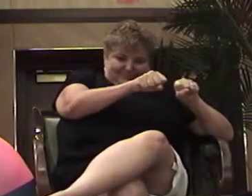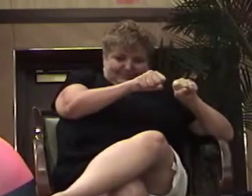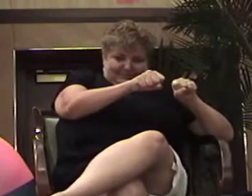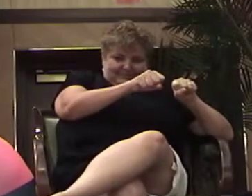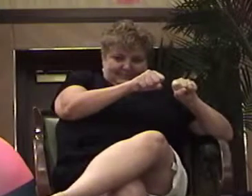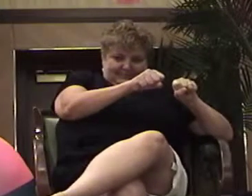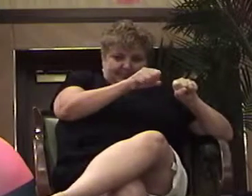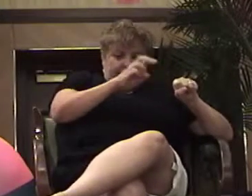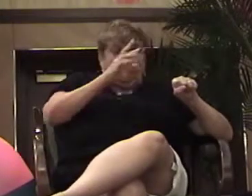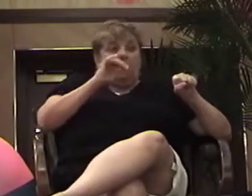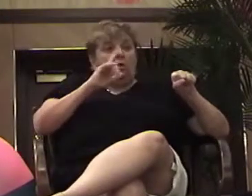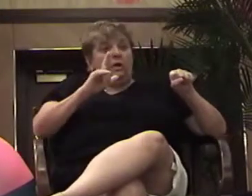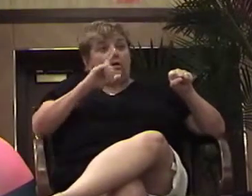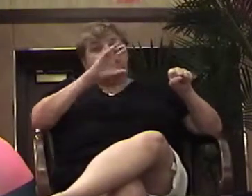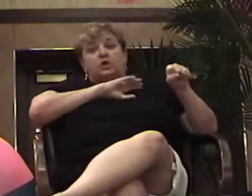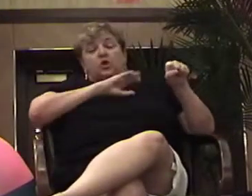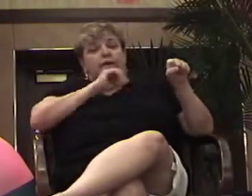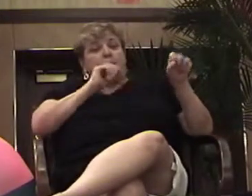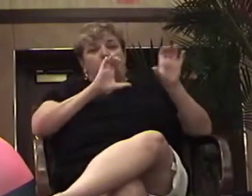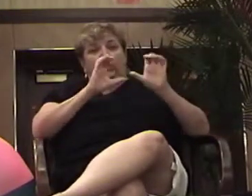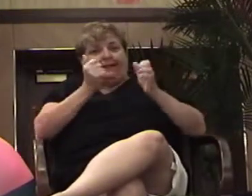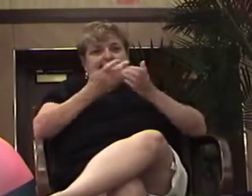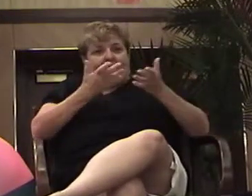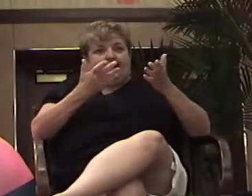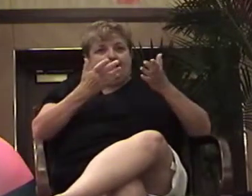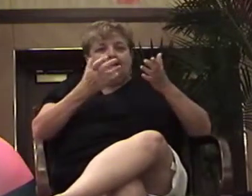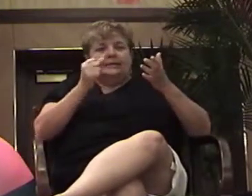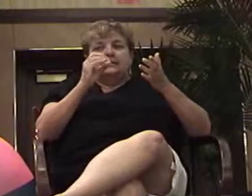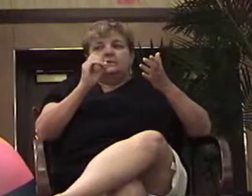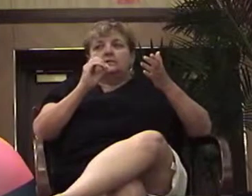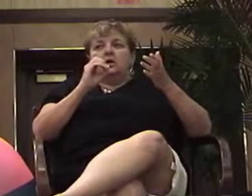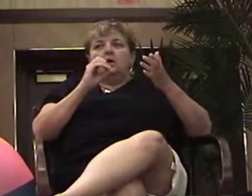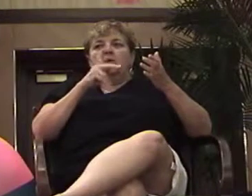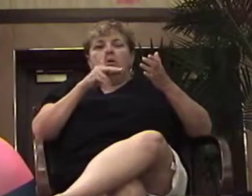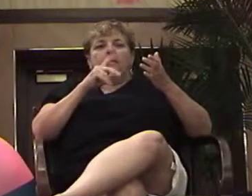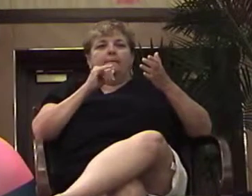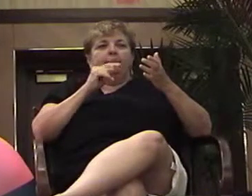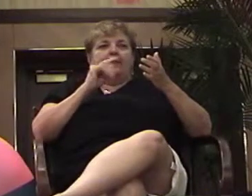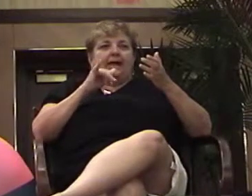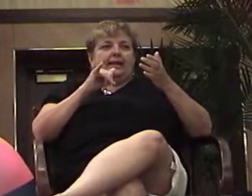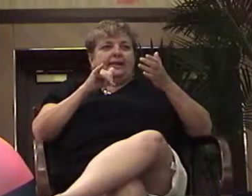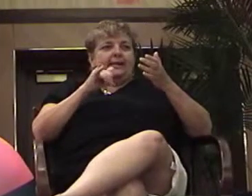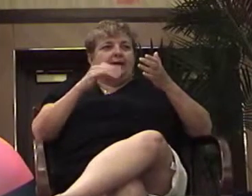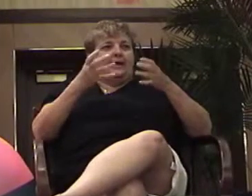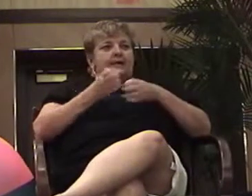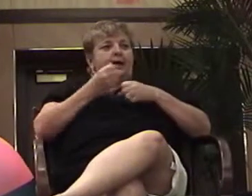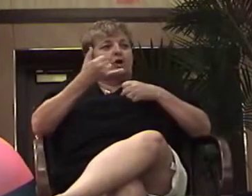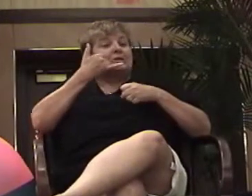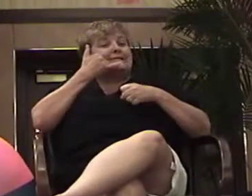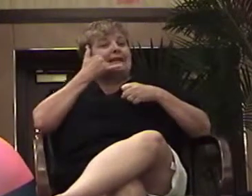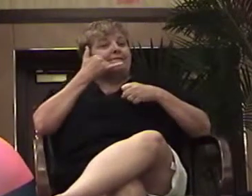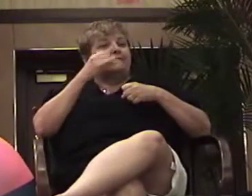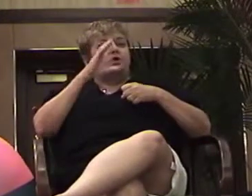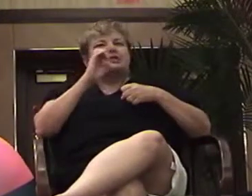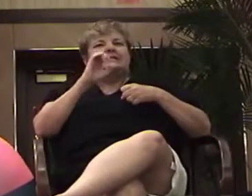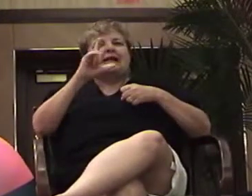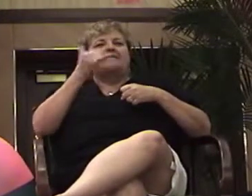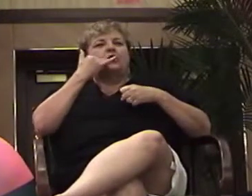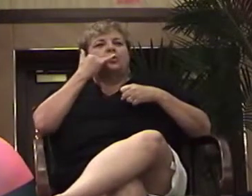the security wouldn't do anything, so Patty gets her cell phone out, and she calls Fred, my guardian angel.